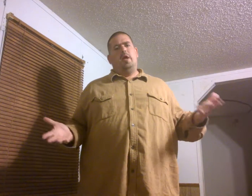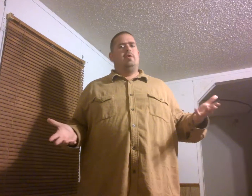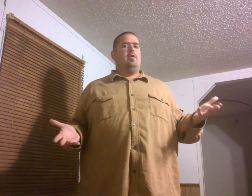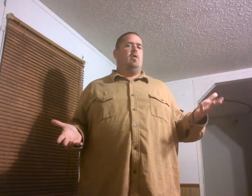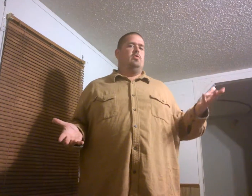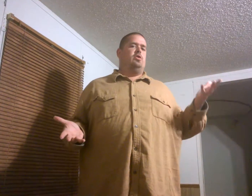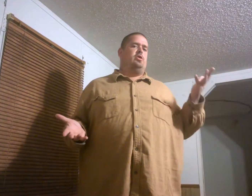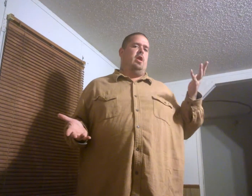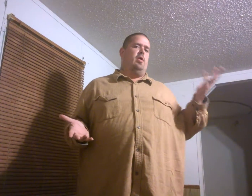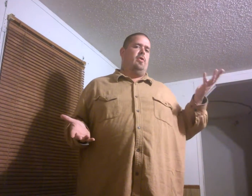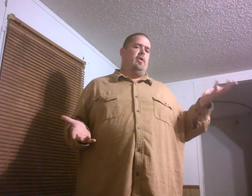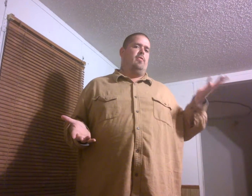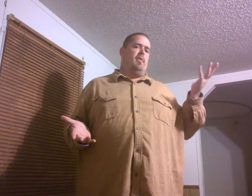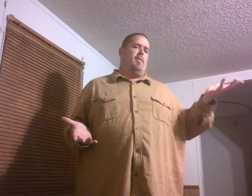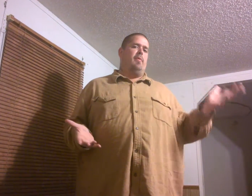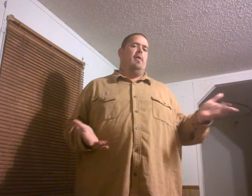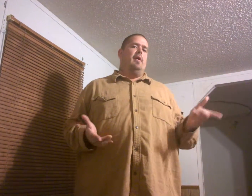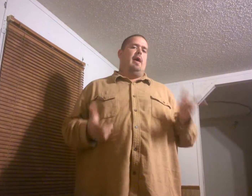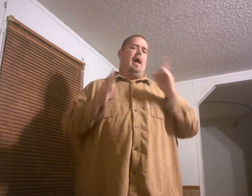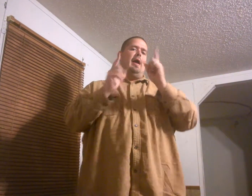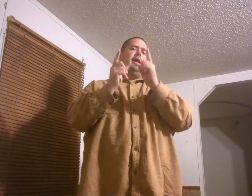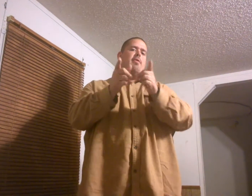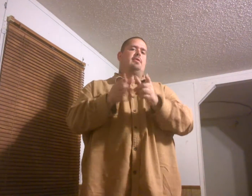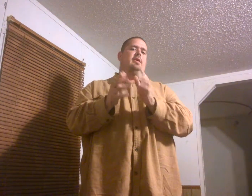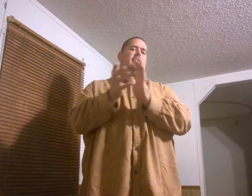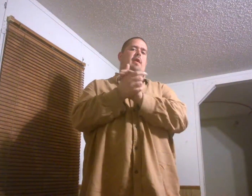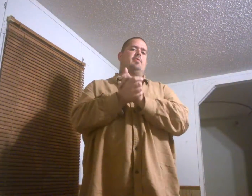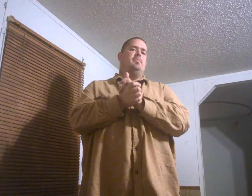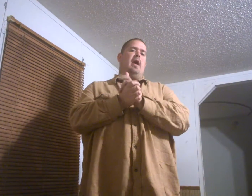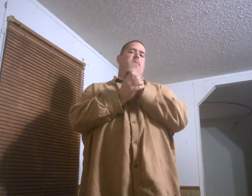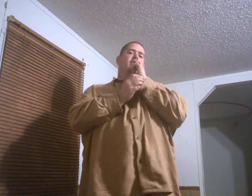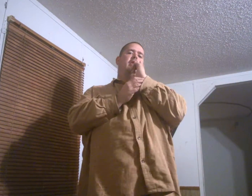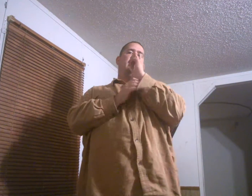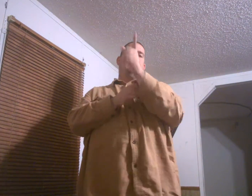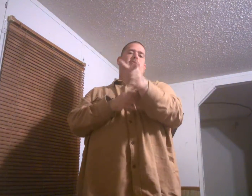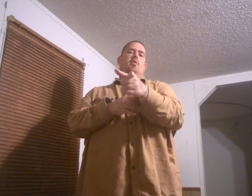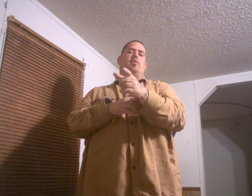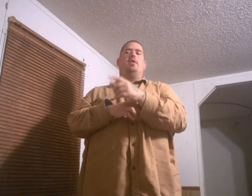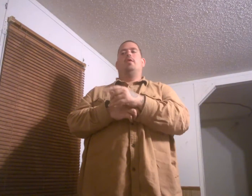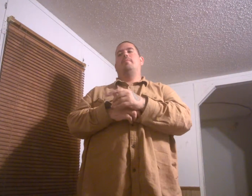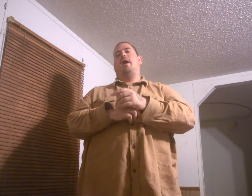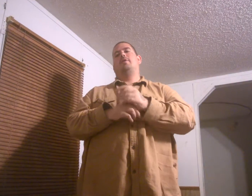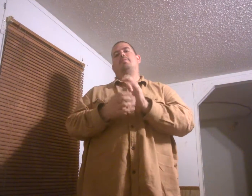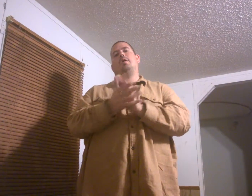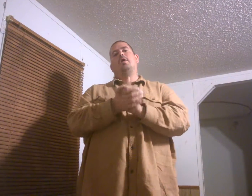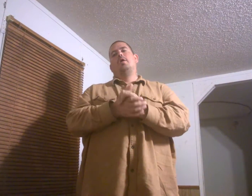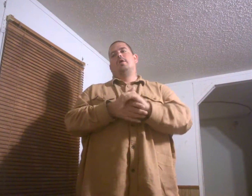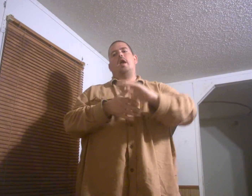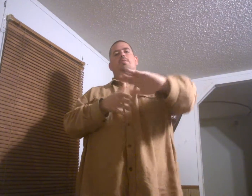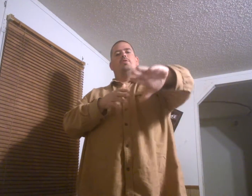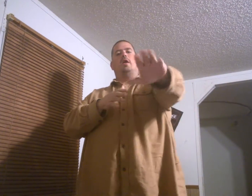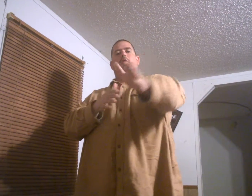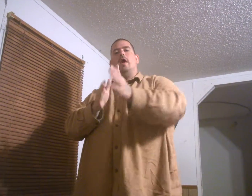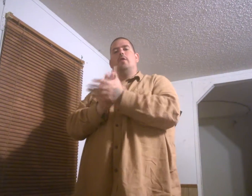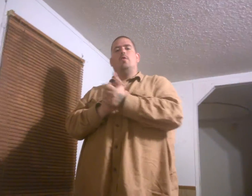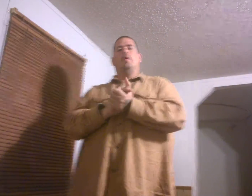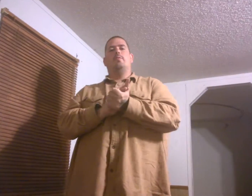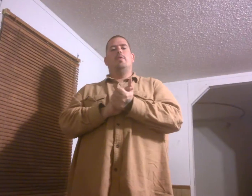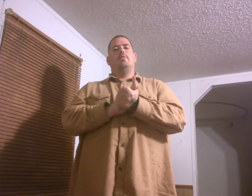he doesn't have to go and steal things from other people i guarantee give it some time and you're gonna hear this whole thing come back into the case we'll settle out of court with